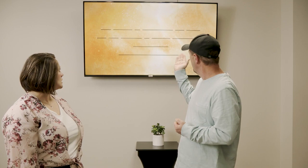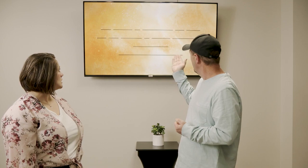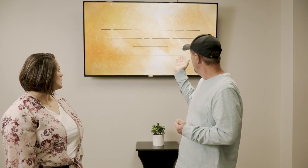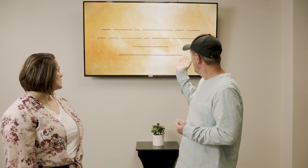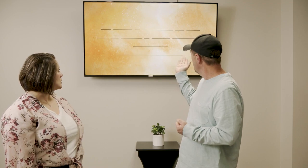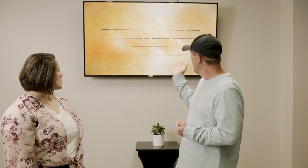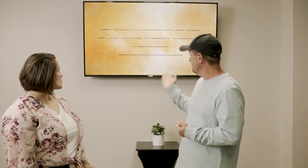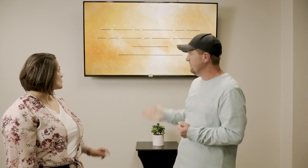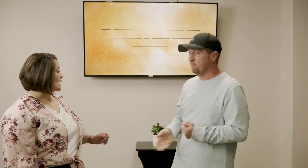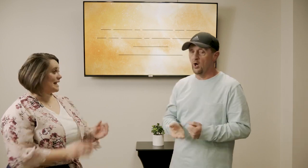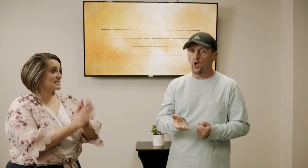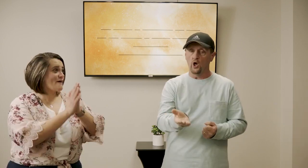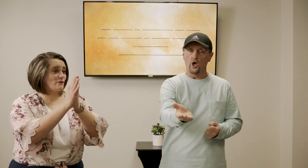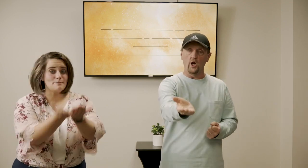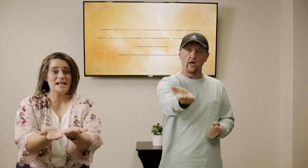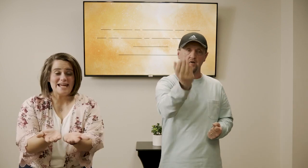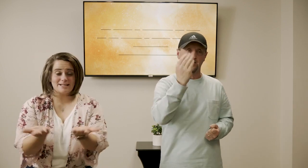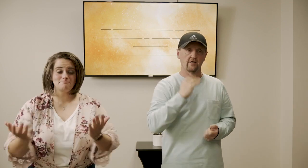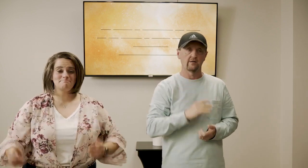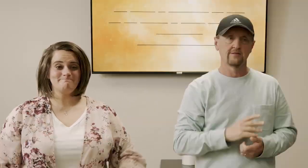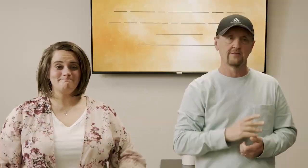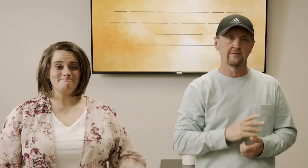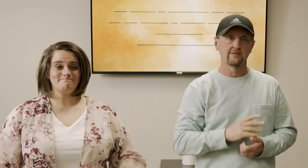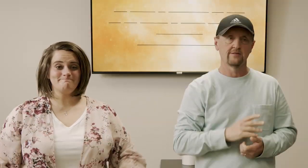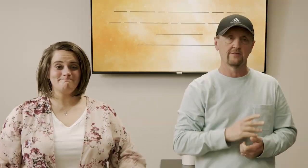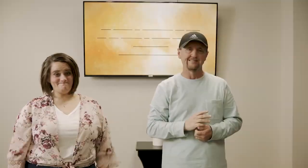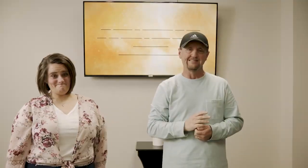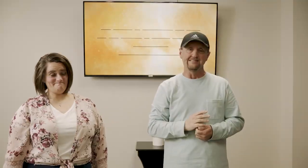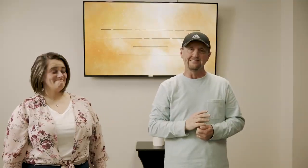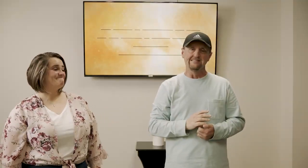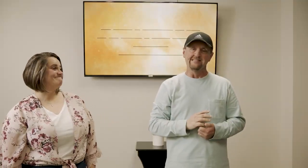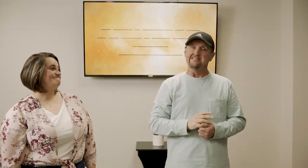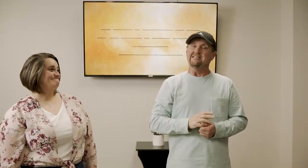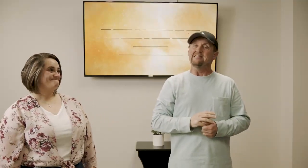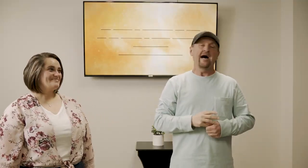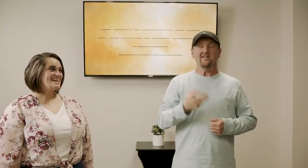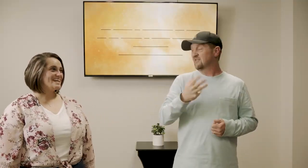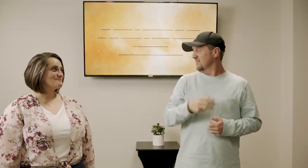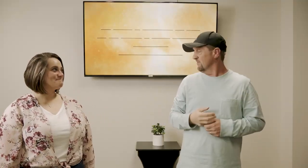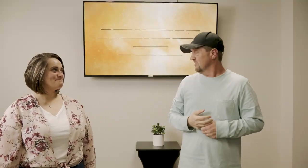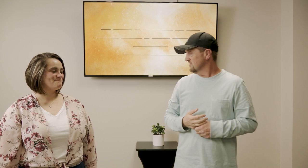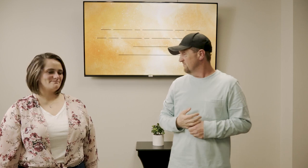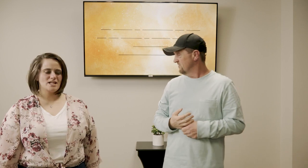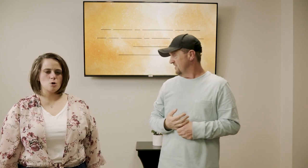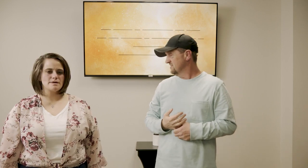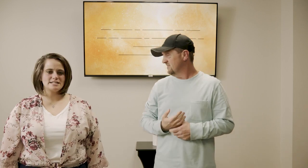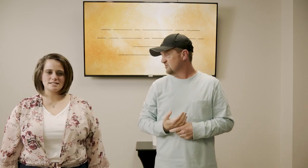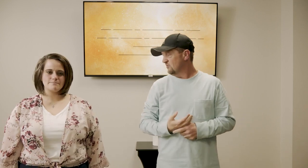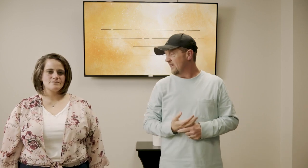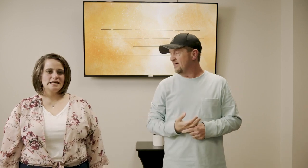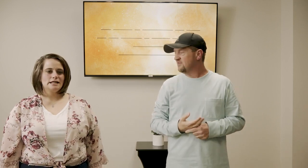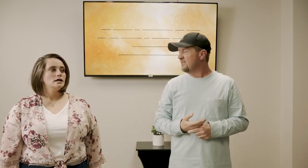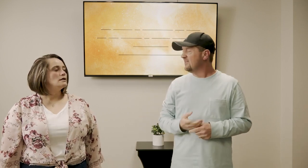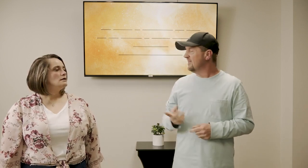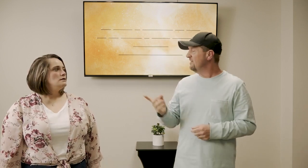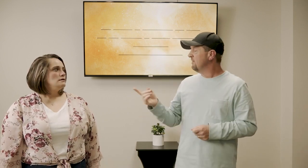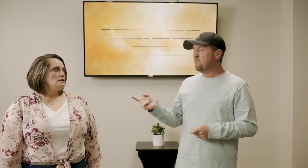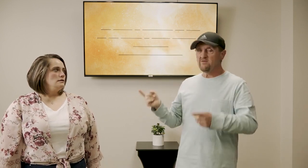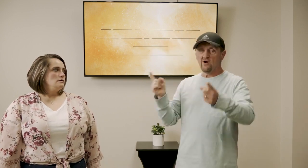blank blank blank and it's found in blank i just don't sign it does it no it doesn't i think it might be